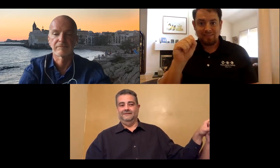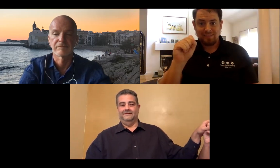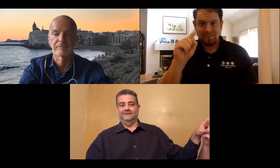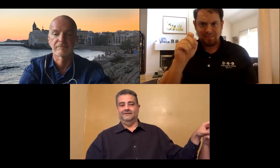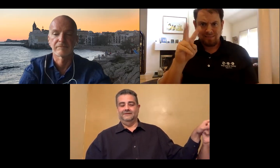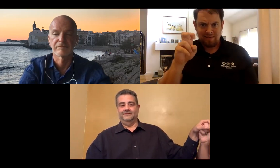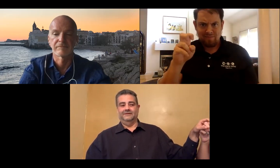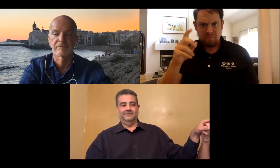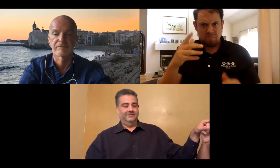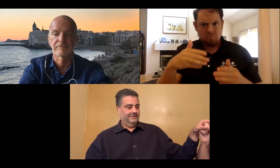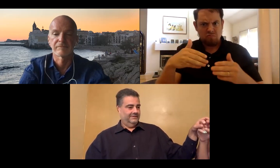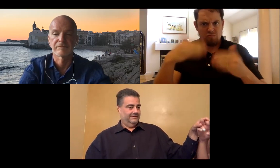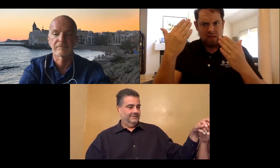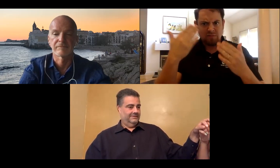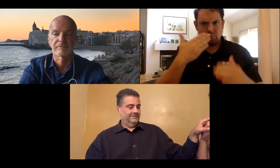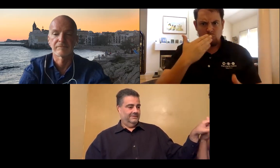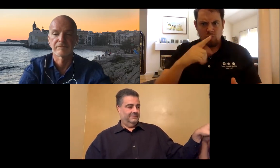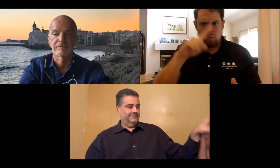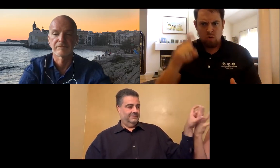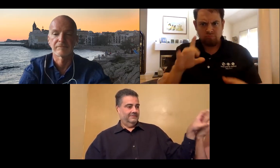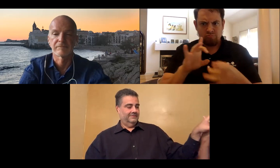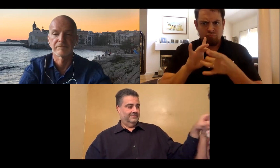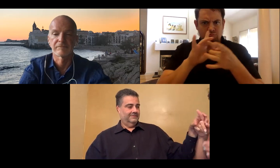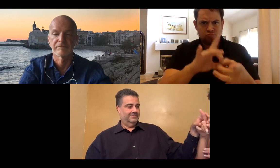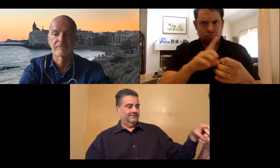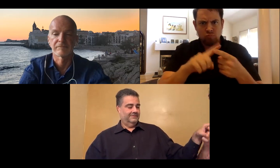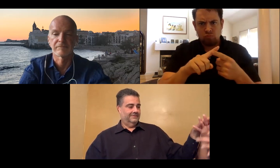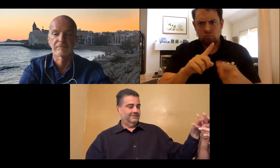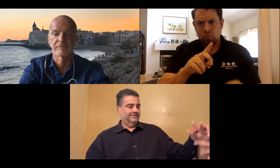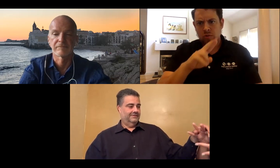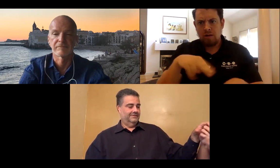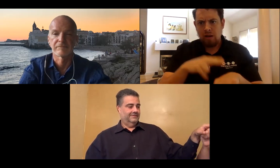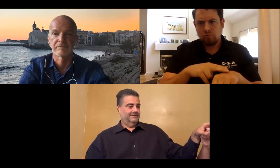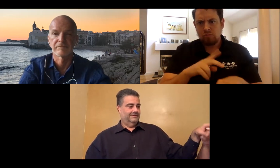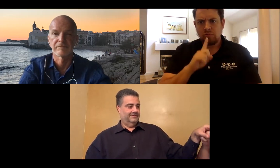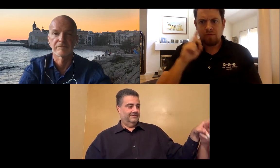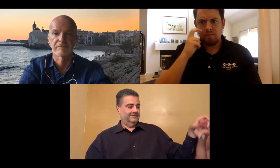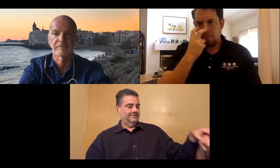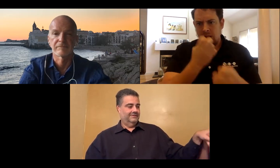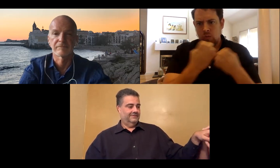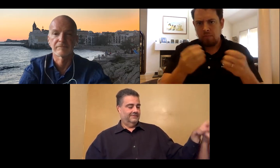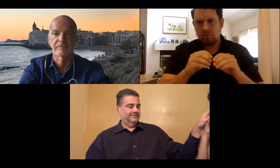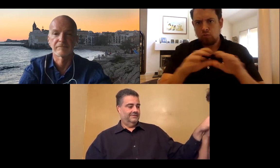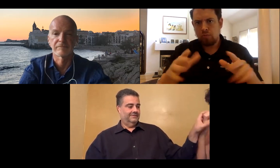restate the question. So David has a question.